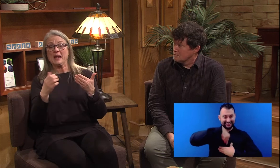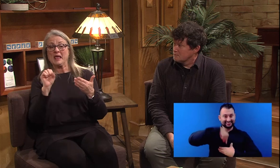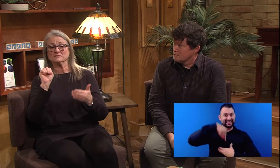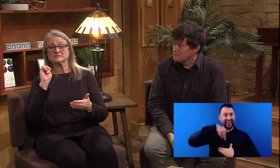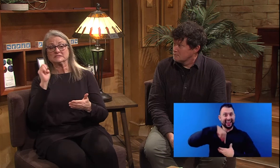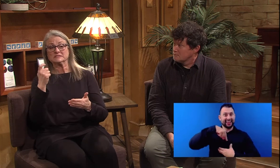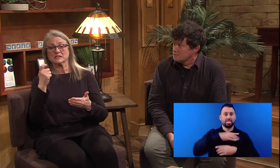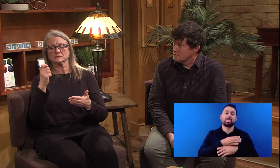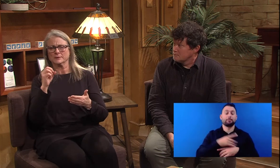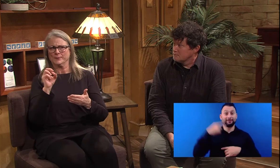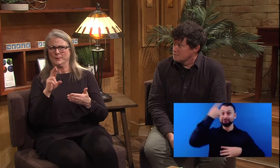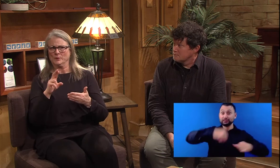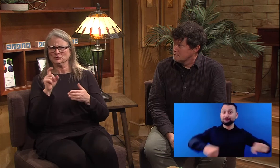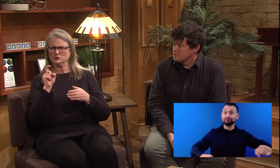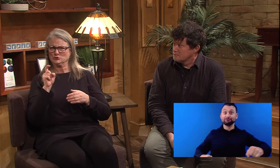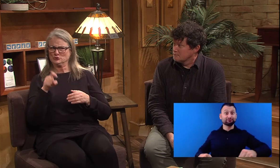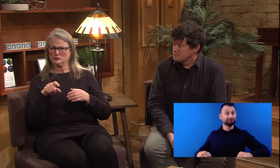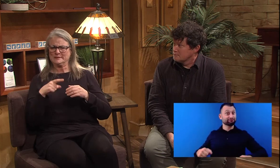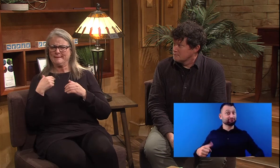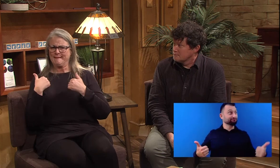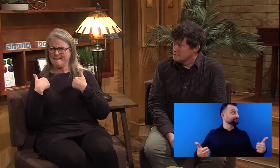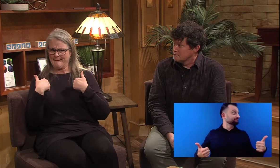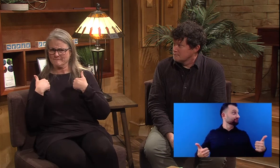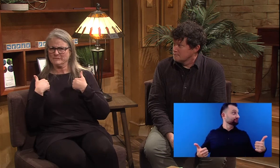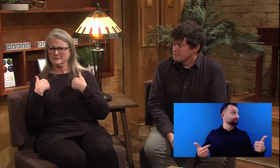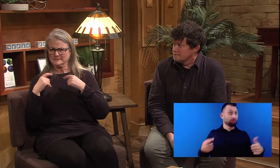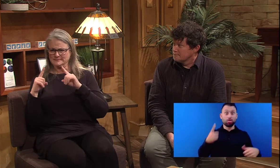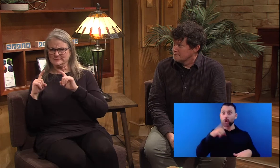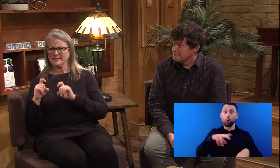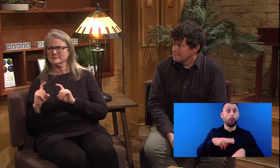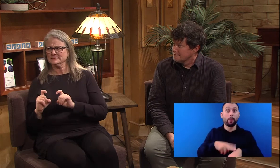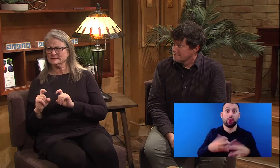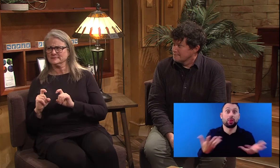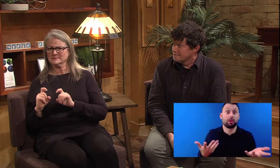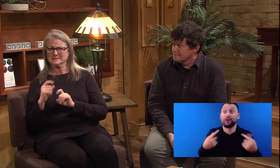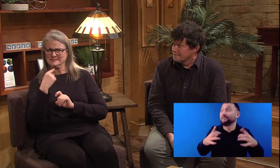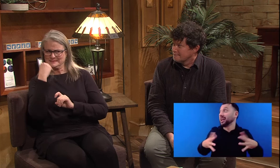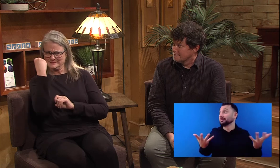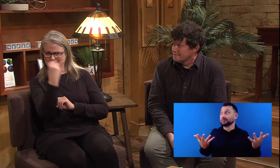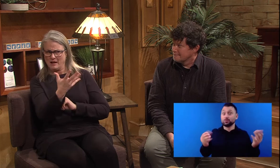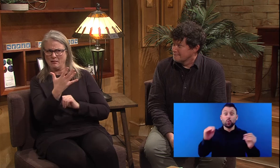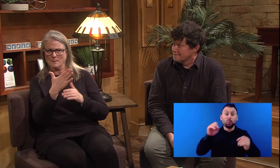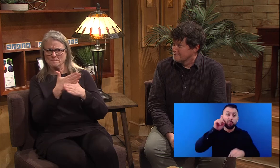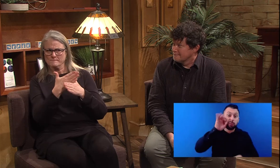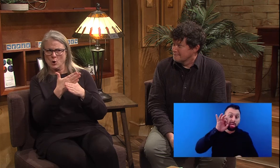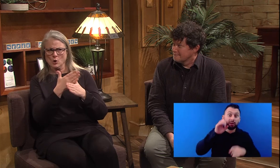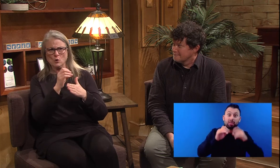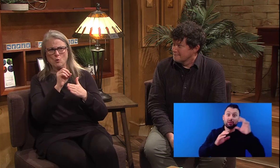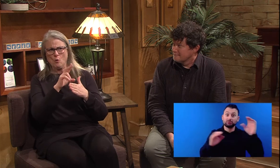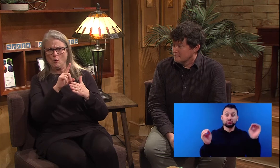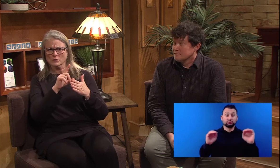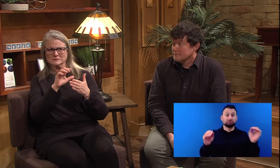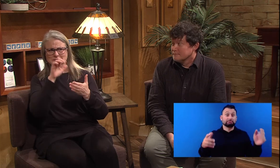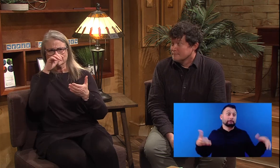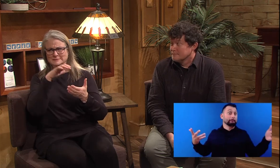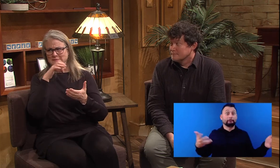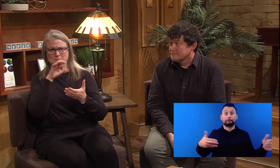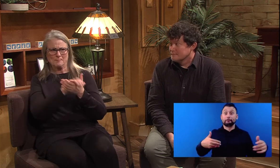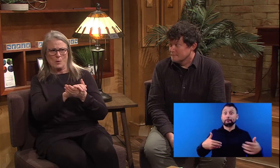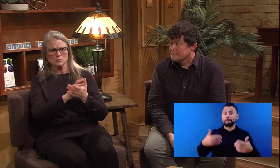May I go ahead and have sex or do I need to be tested in order